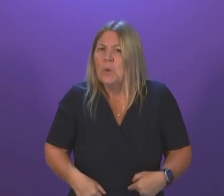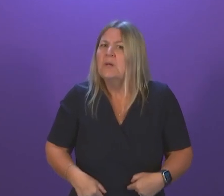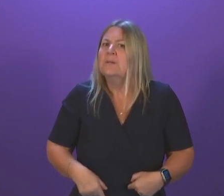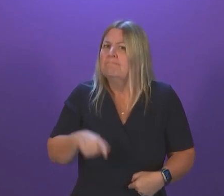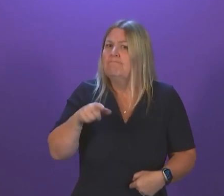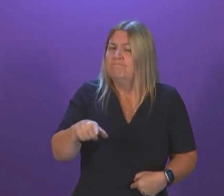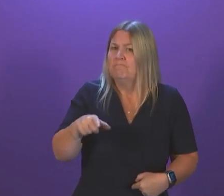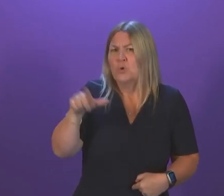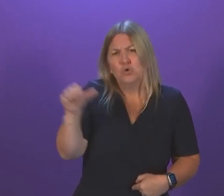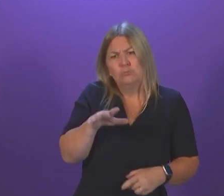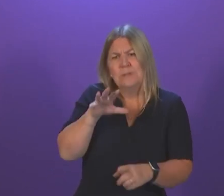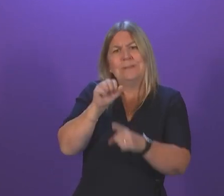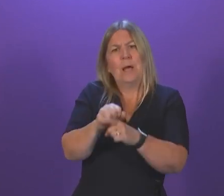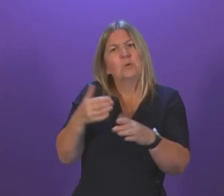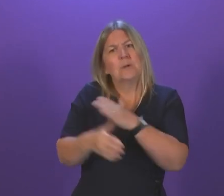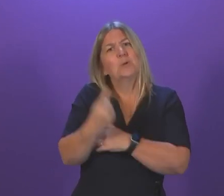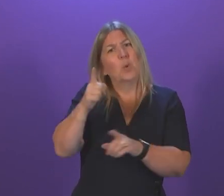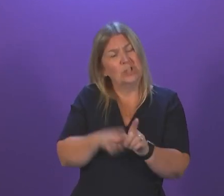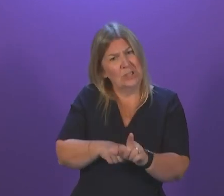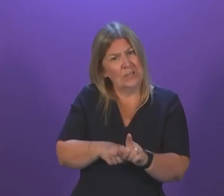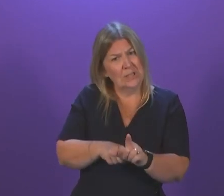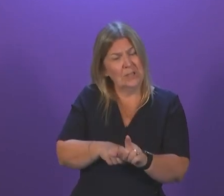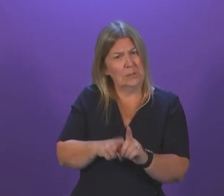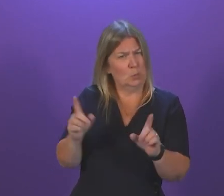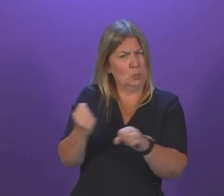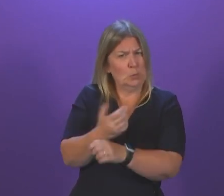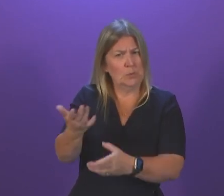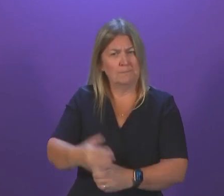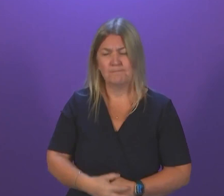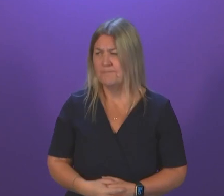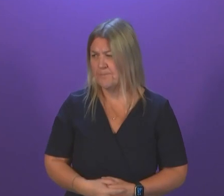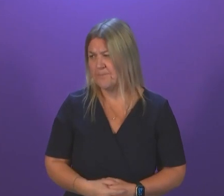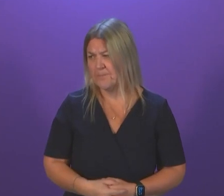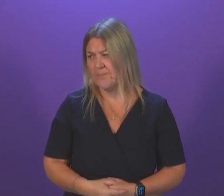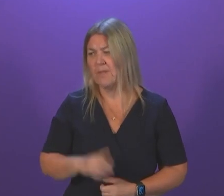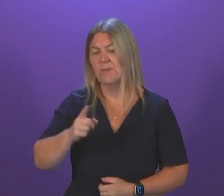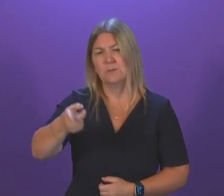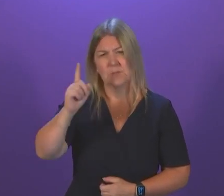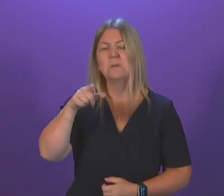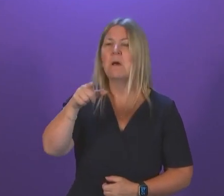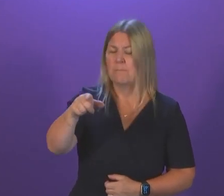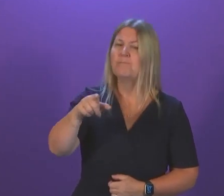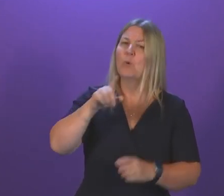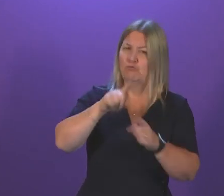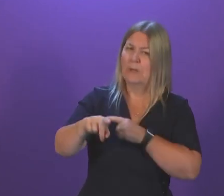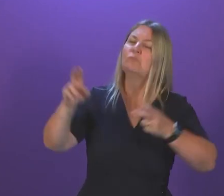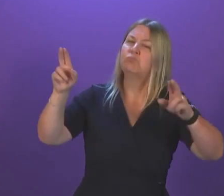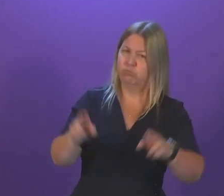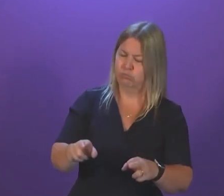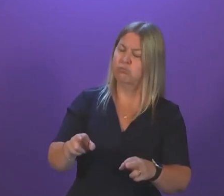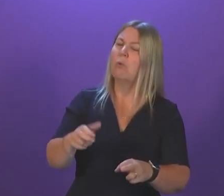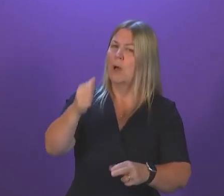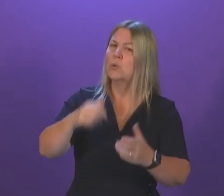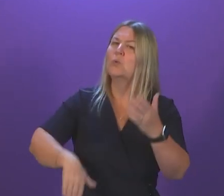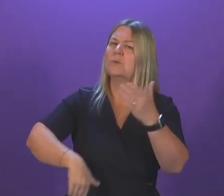Health Plan. Work is already being undertaken by the NHS Centre for Sustainable Delivery towards this. They are developing